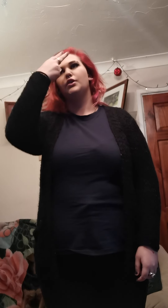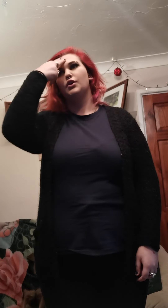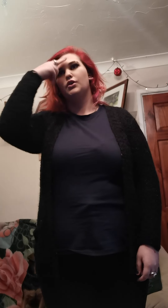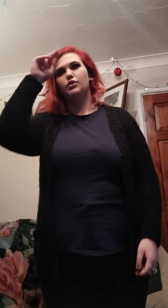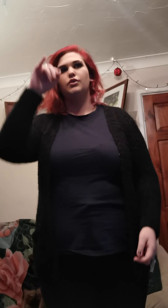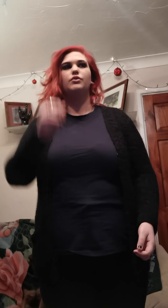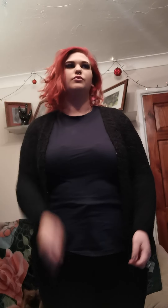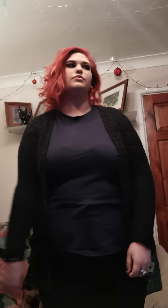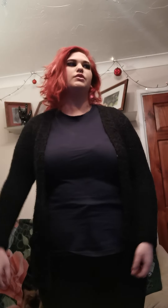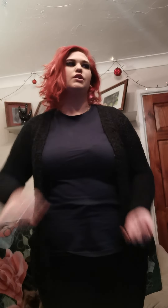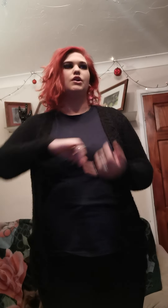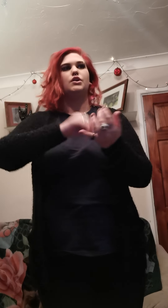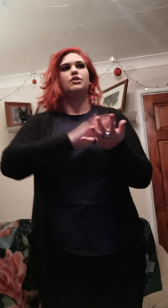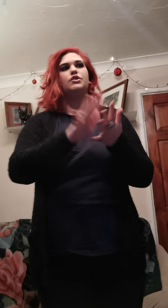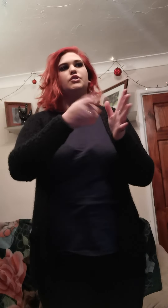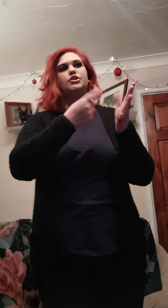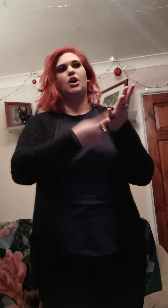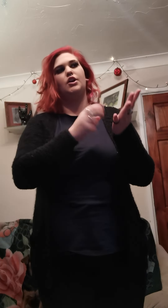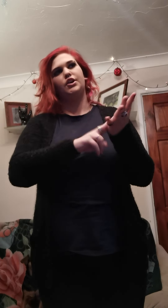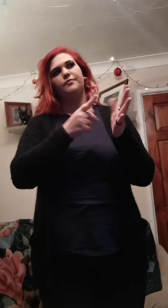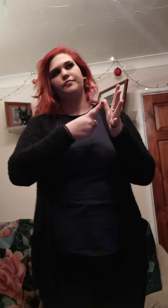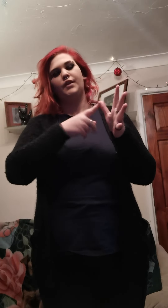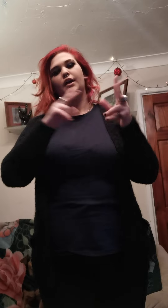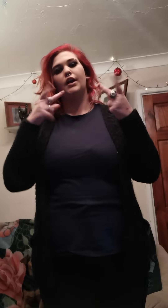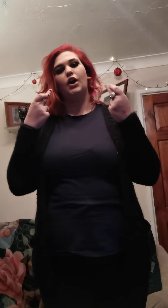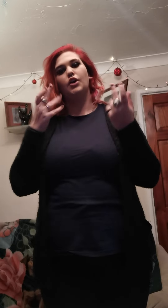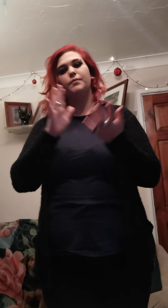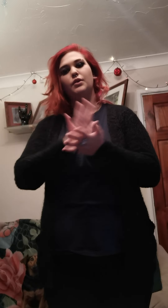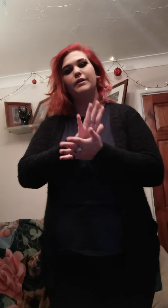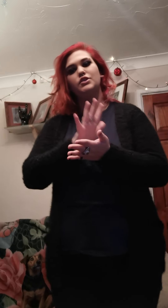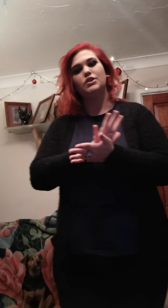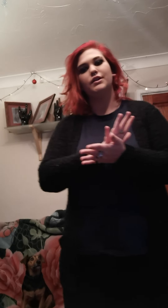called Shana and I hope you enjoy.